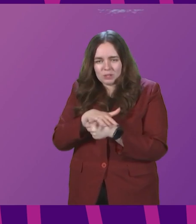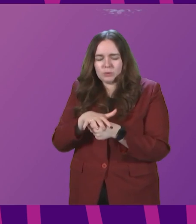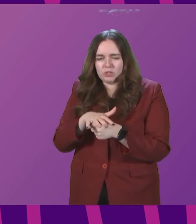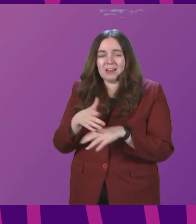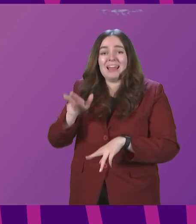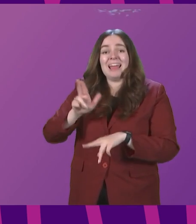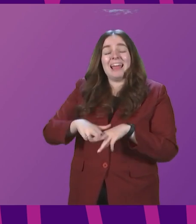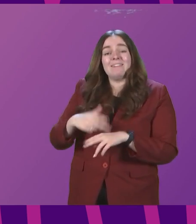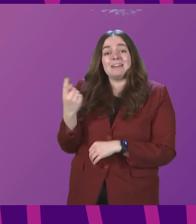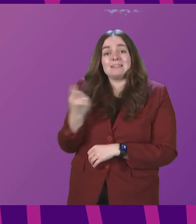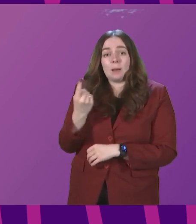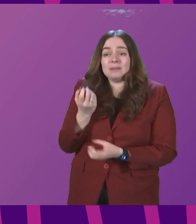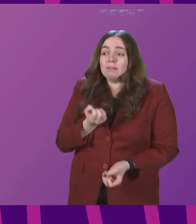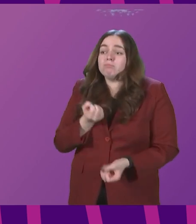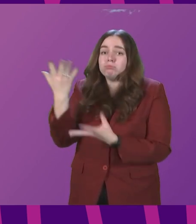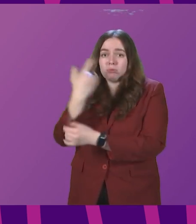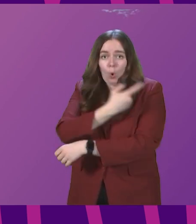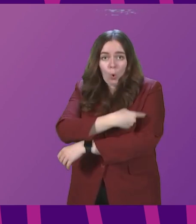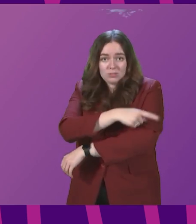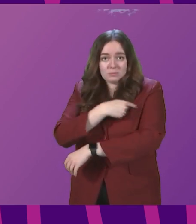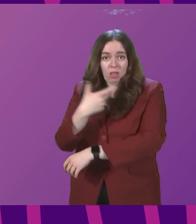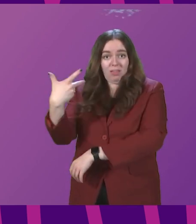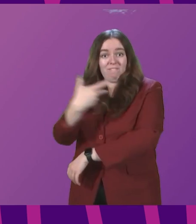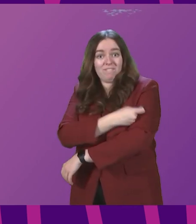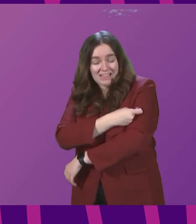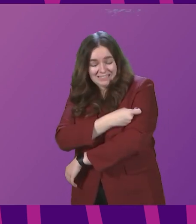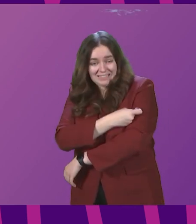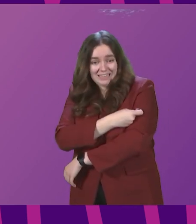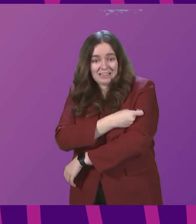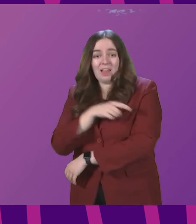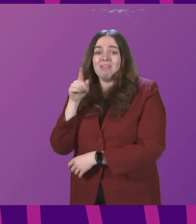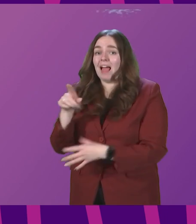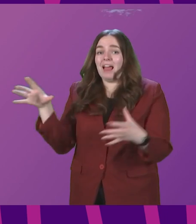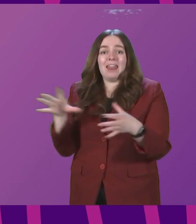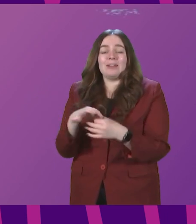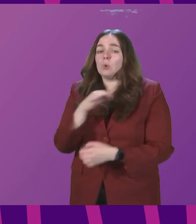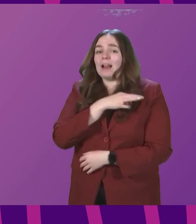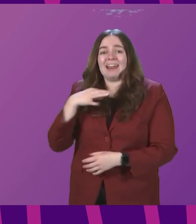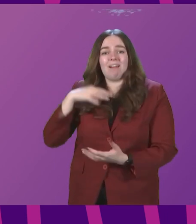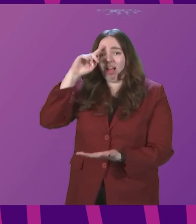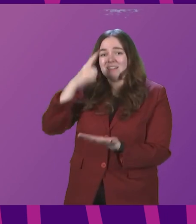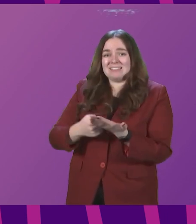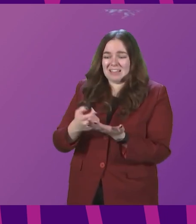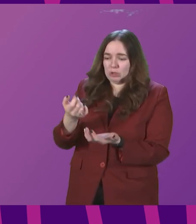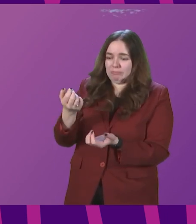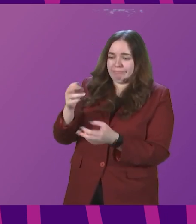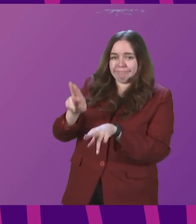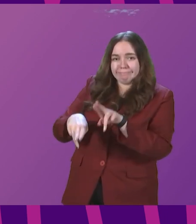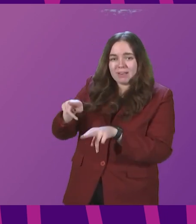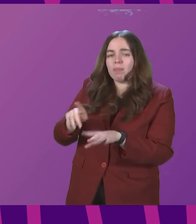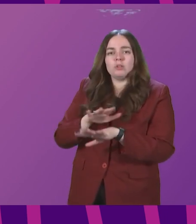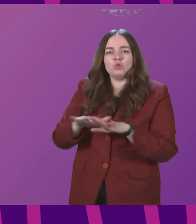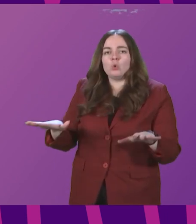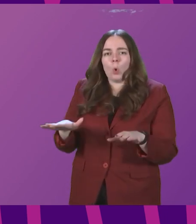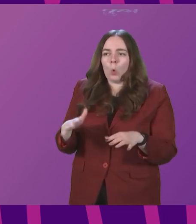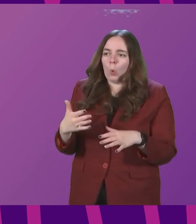not somebody who is in hospital gets the vaccination is down to clinical decision and judgment. There is no blanket prohibition